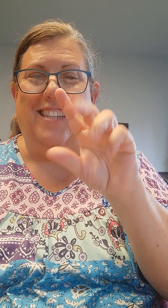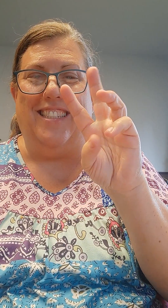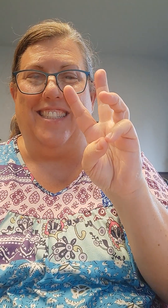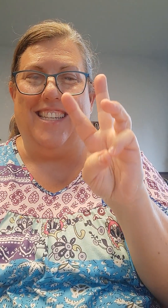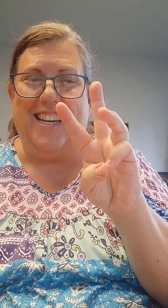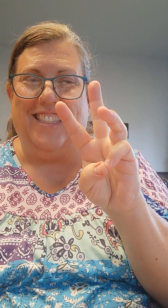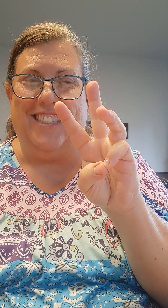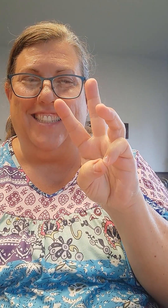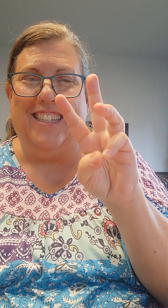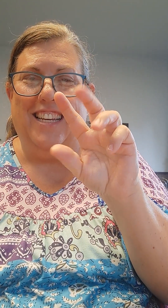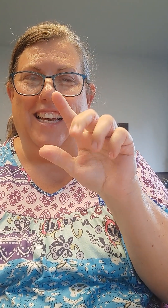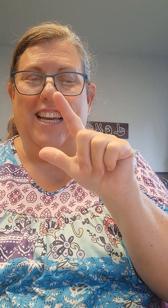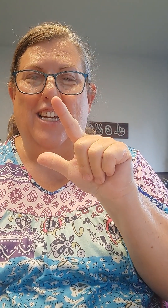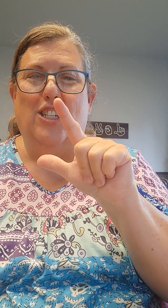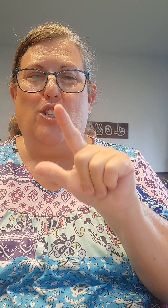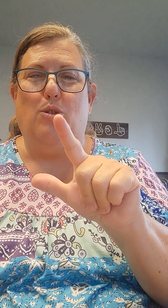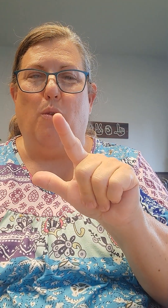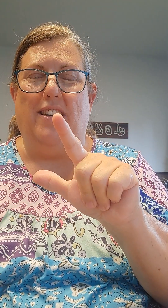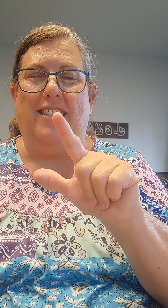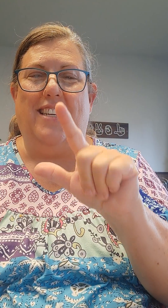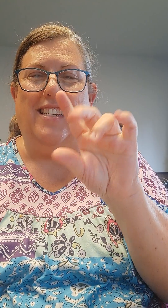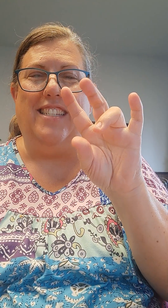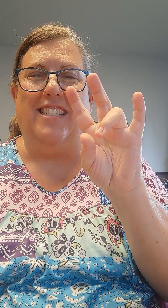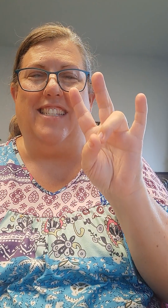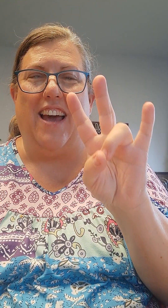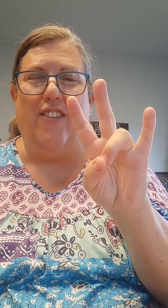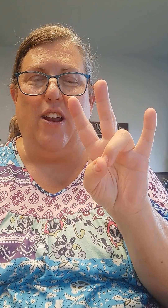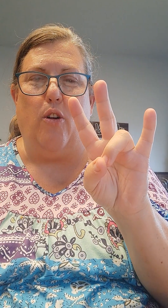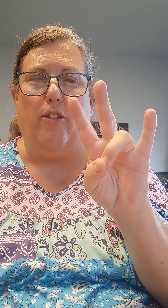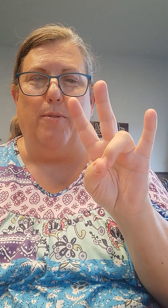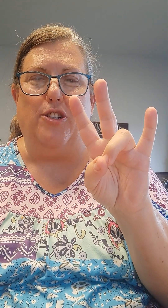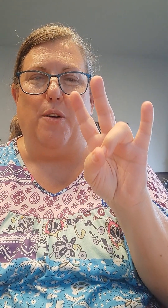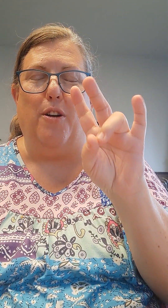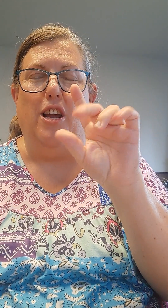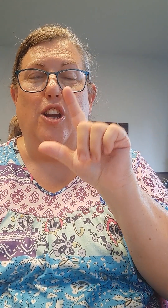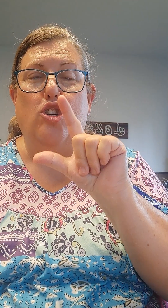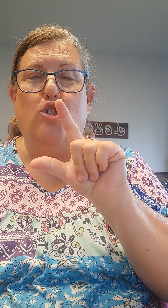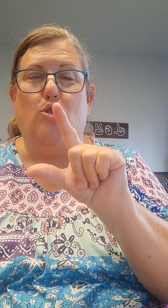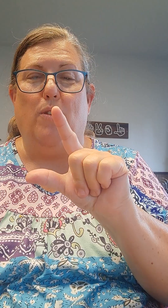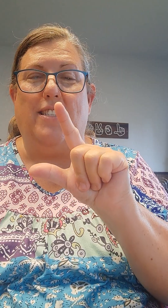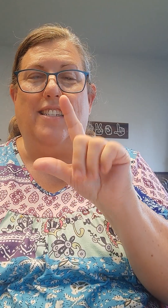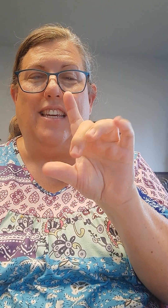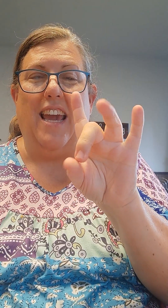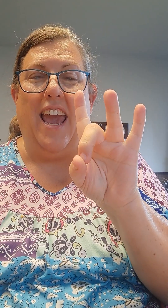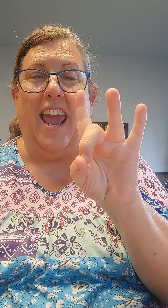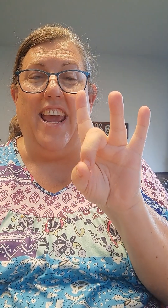-six. Twenty-seven. I'll go a little bit slower. Twenty-eight.